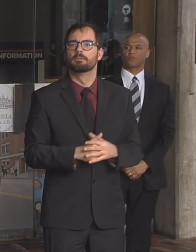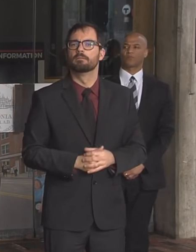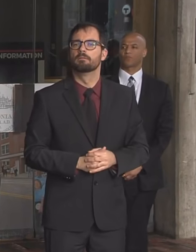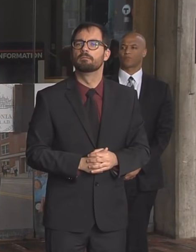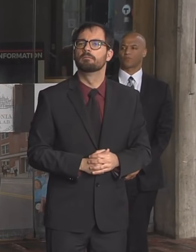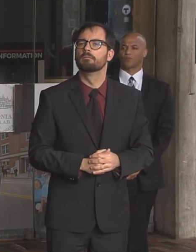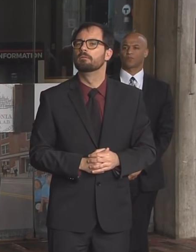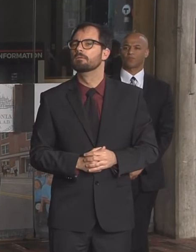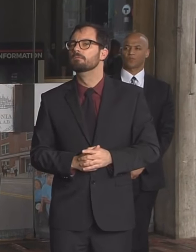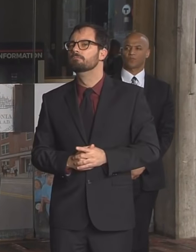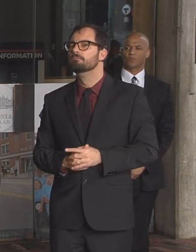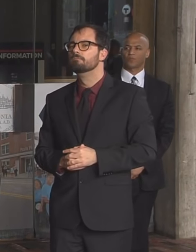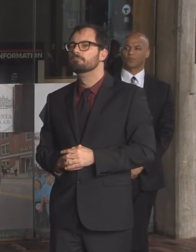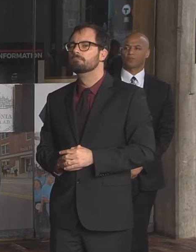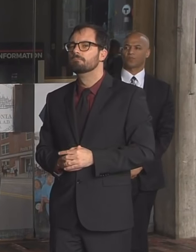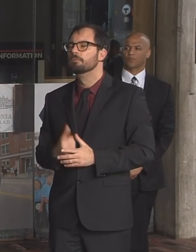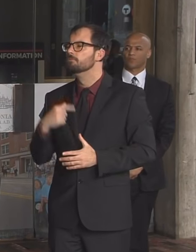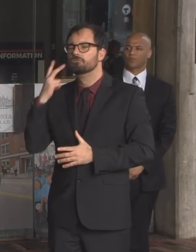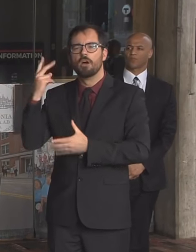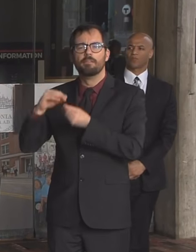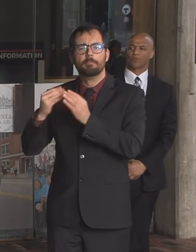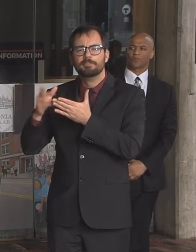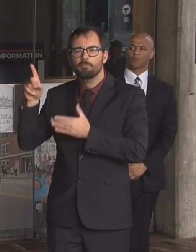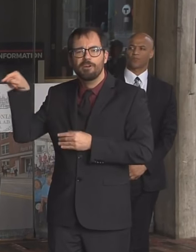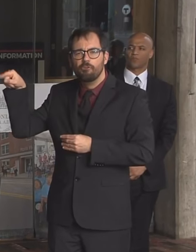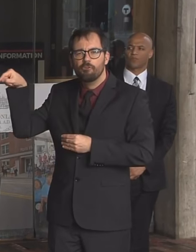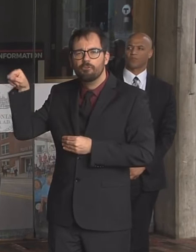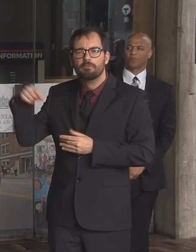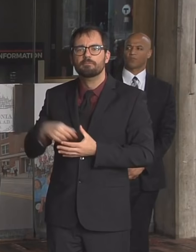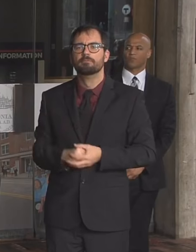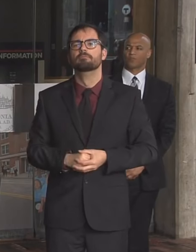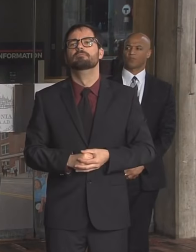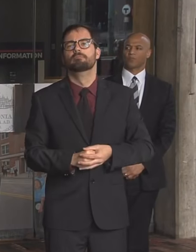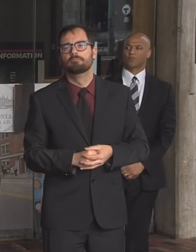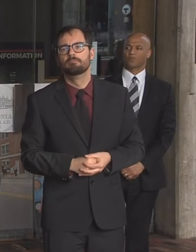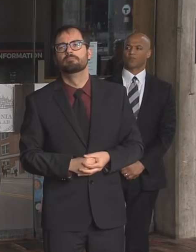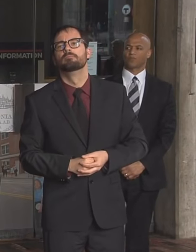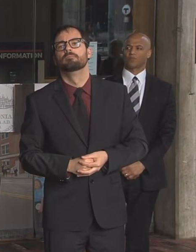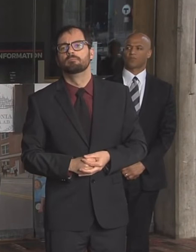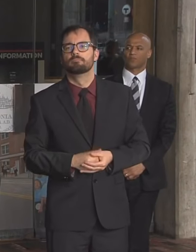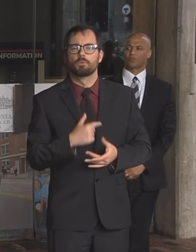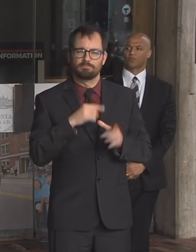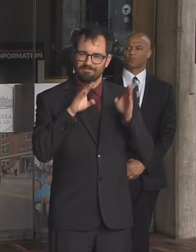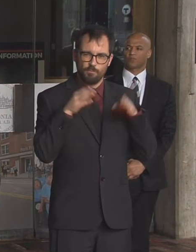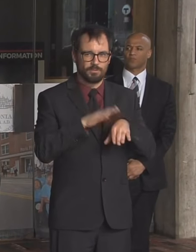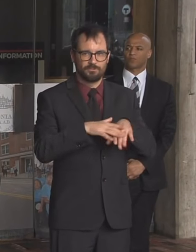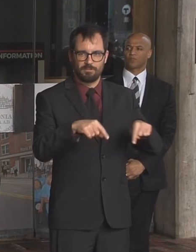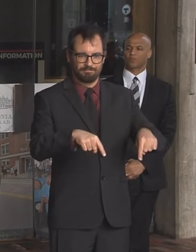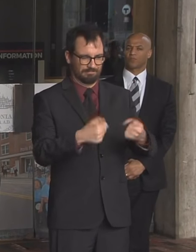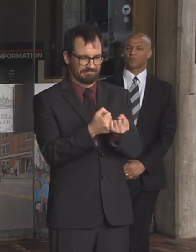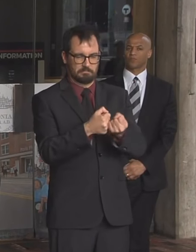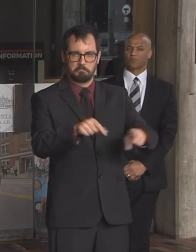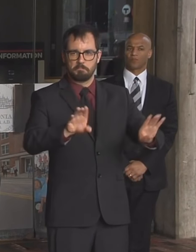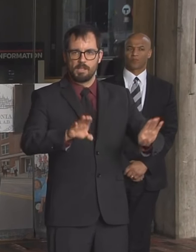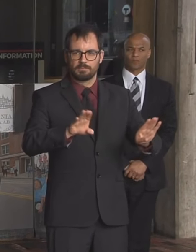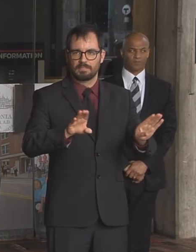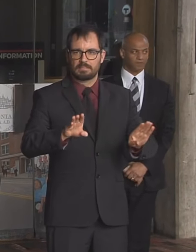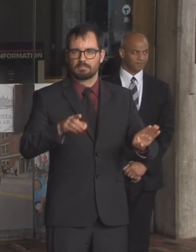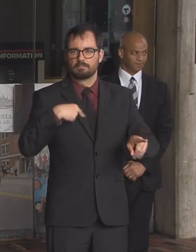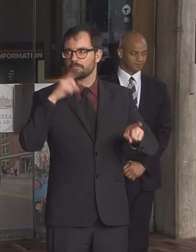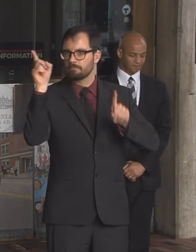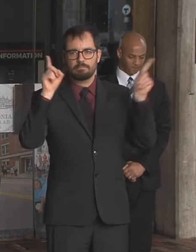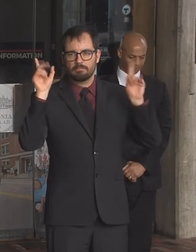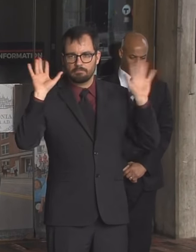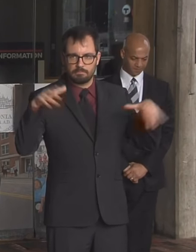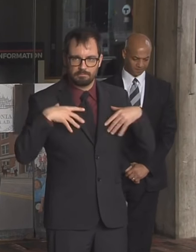that that we are doing everything we can for the people of boston we're making sure that that that our families that are are um in our underserved families and our